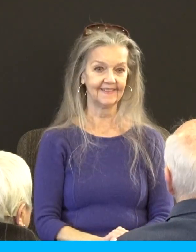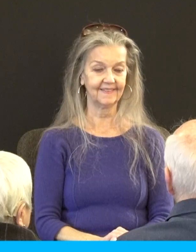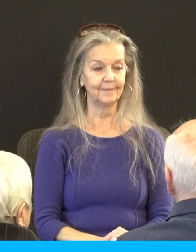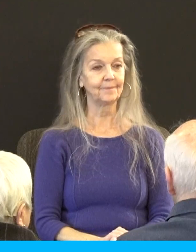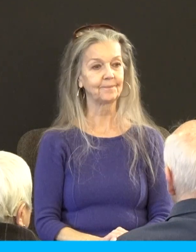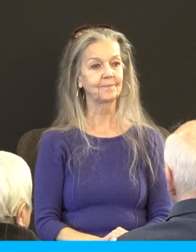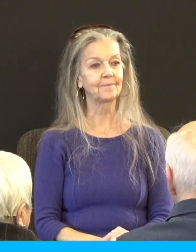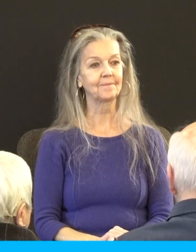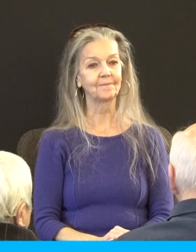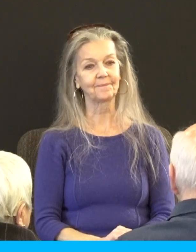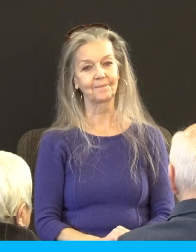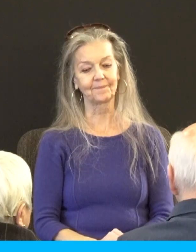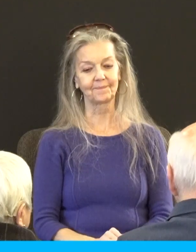weird. Halloween's out.